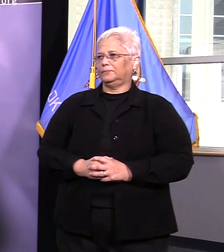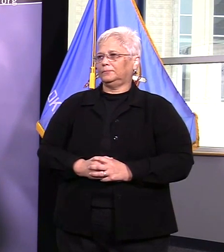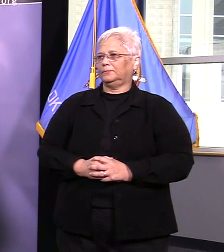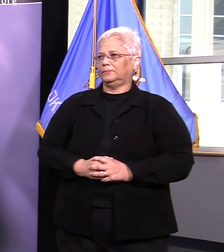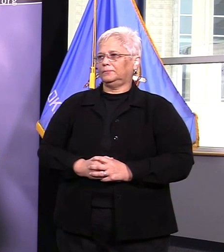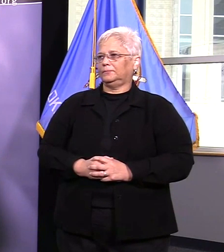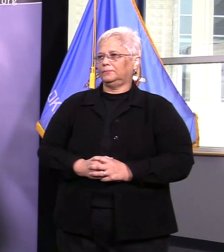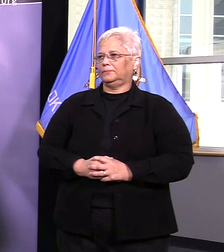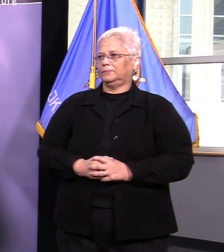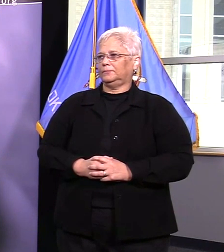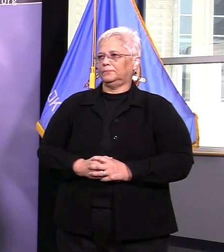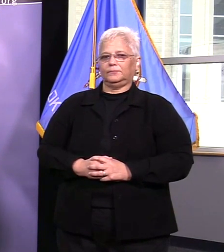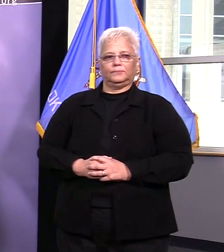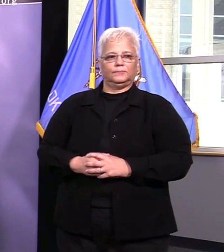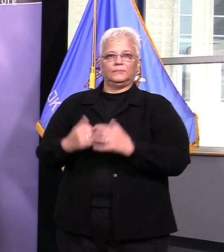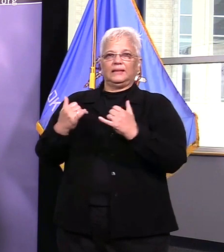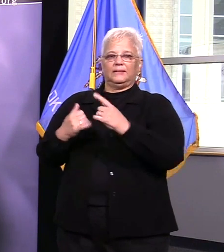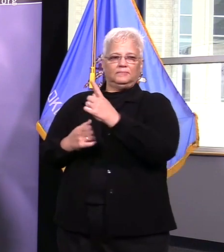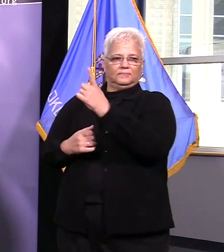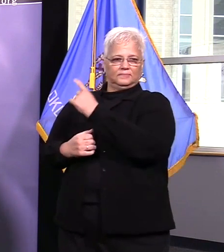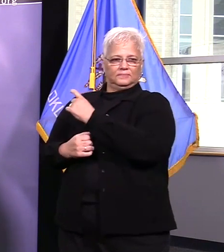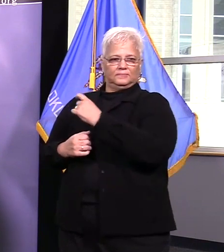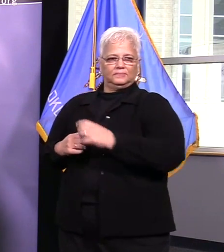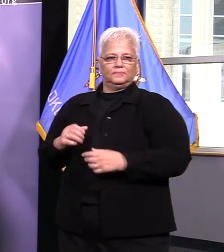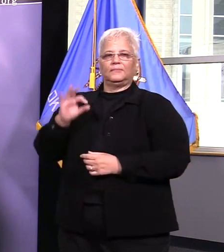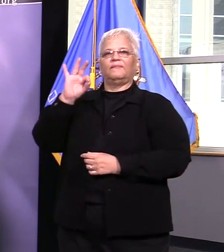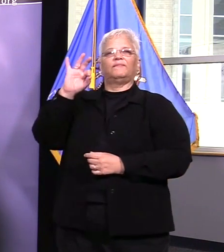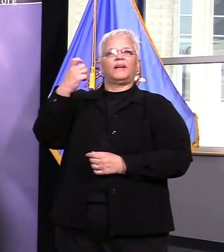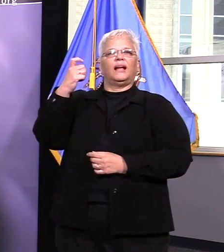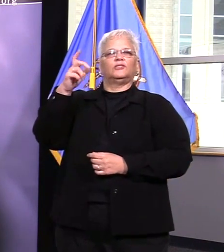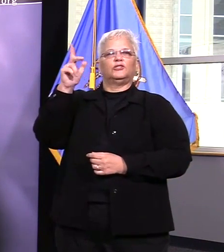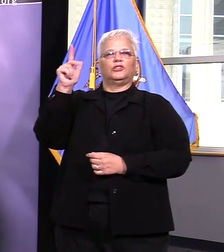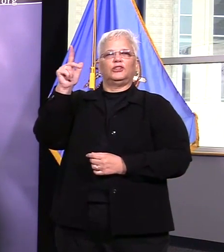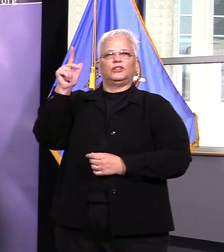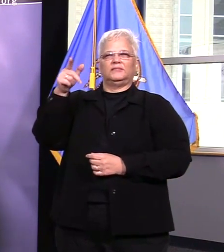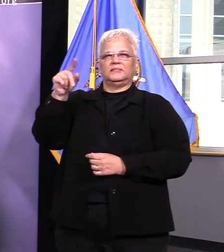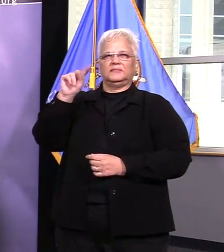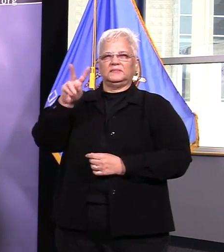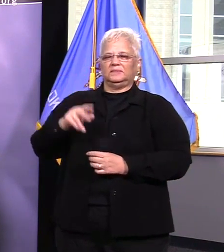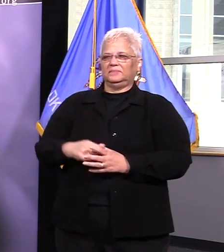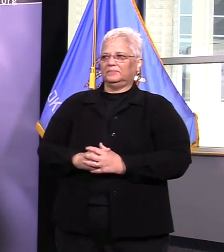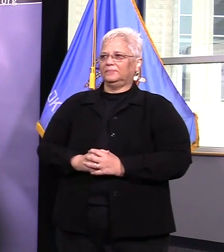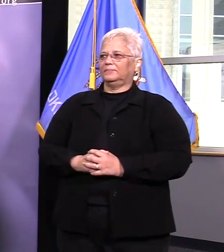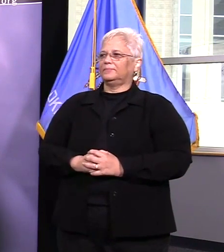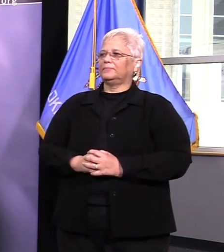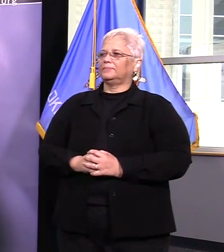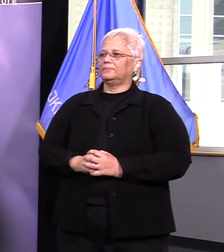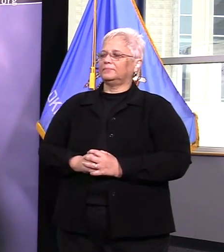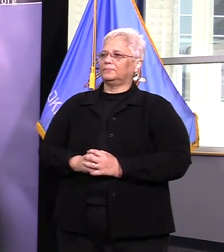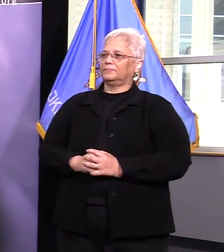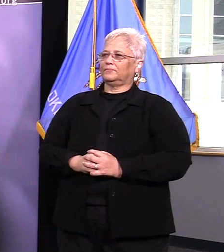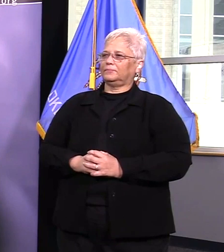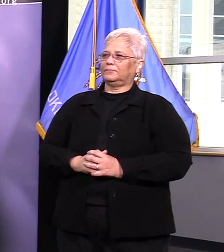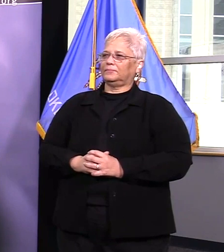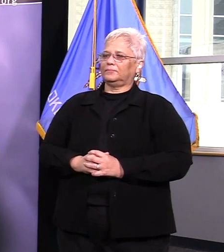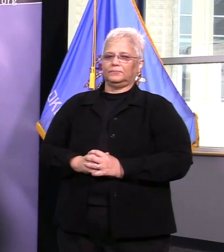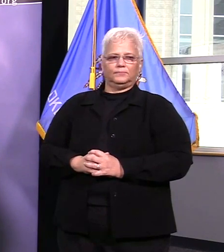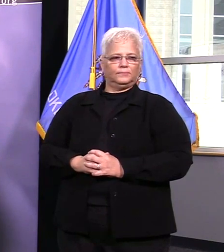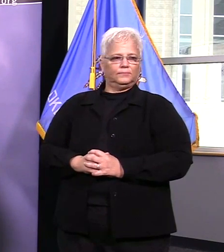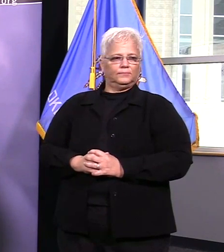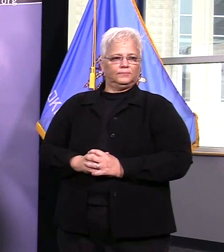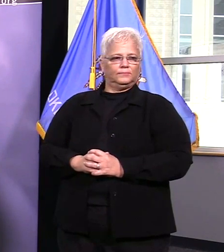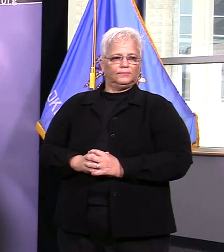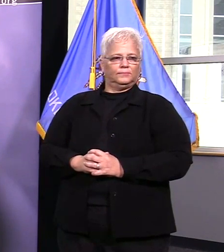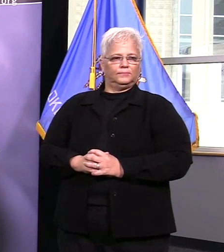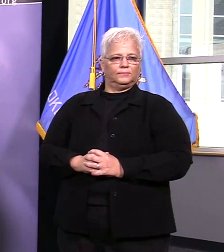um from fox 23 we get a lot of questions about individual communities and how many cases each city in the tulsa county are seen